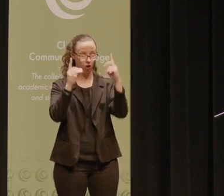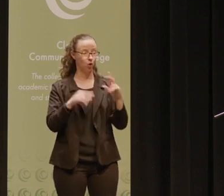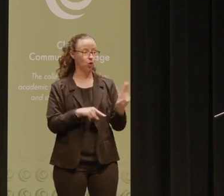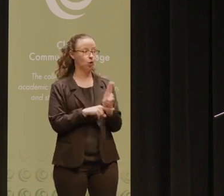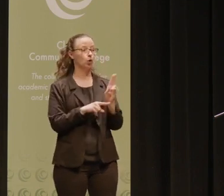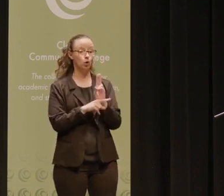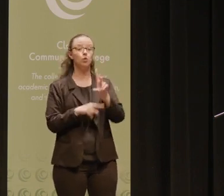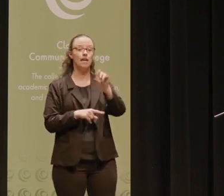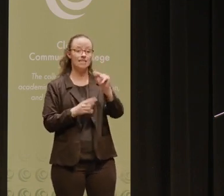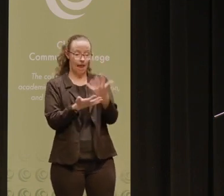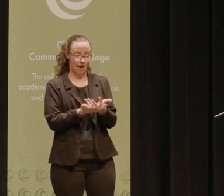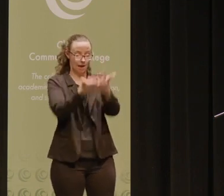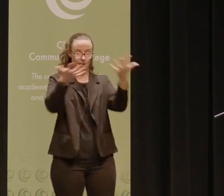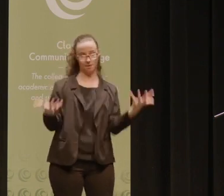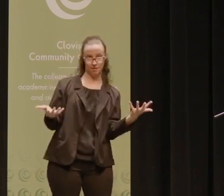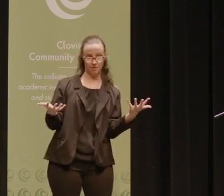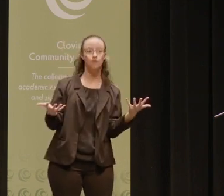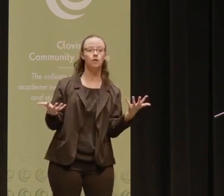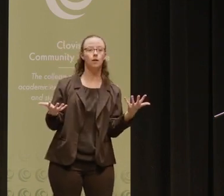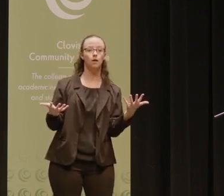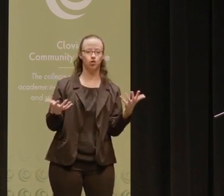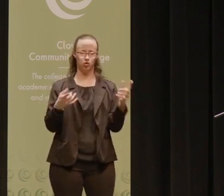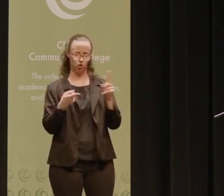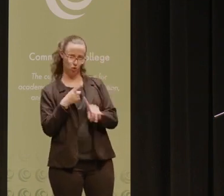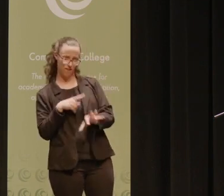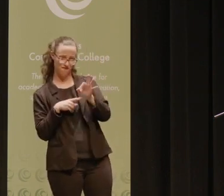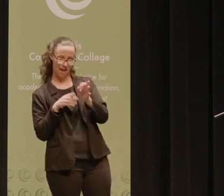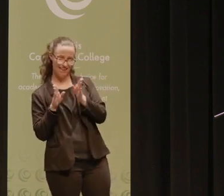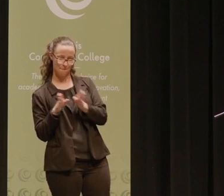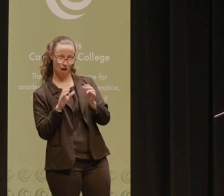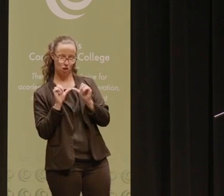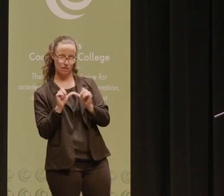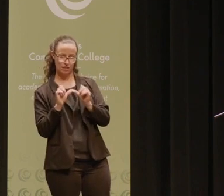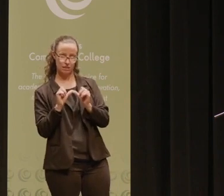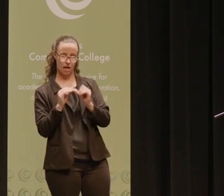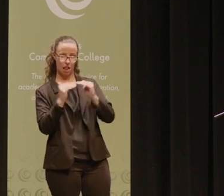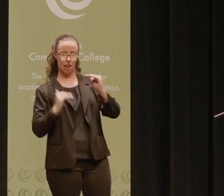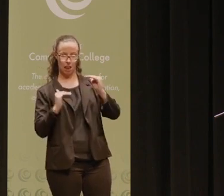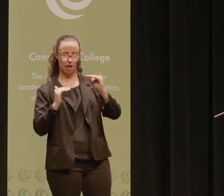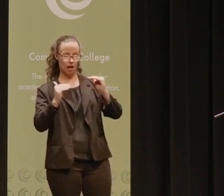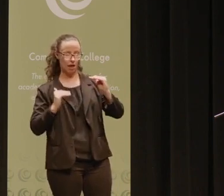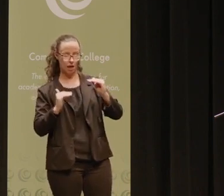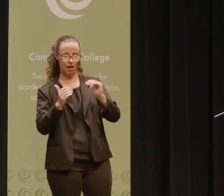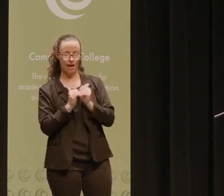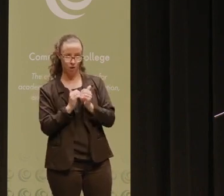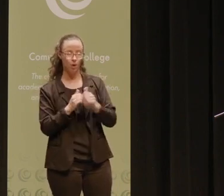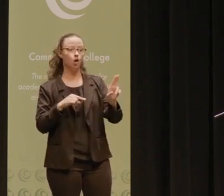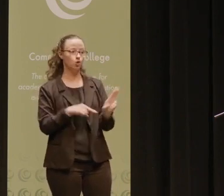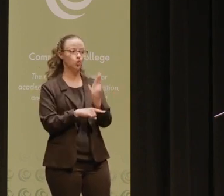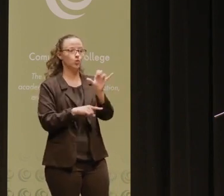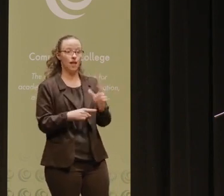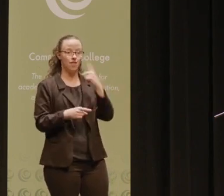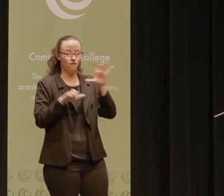disaggregated data in order to reveal hidden patterns of inequity and use the data to guide their sense